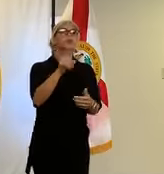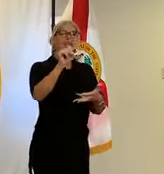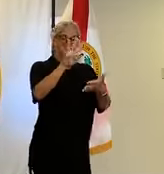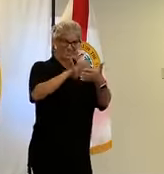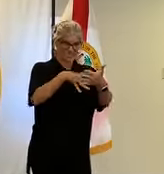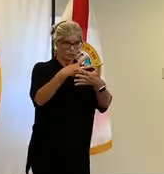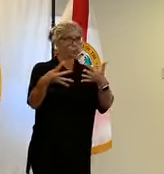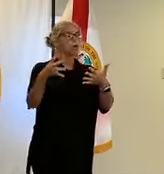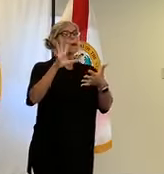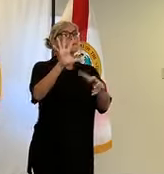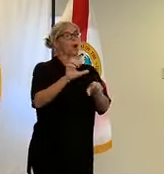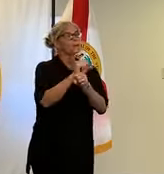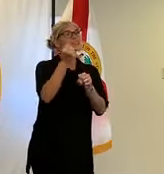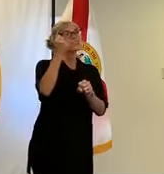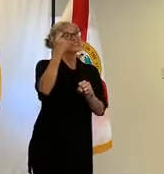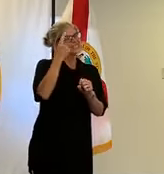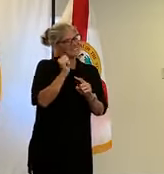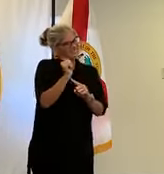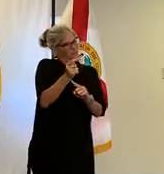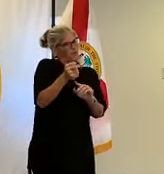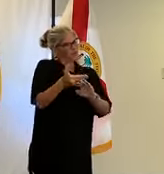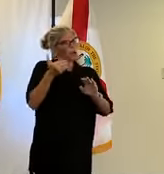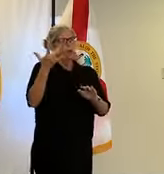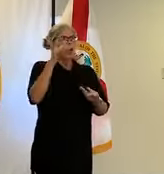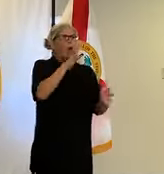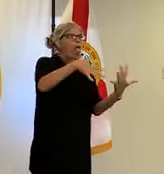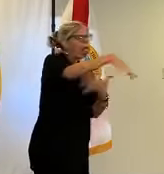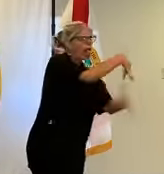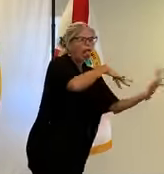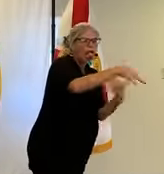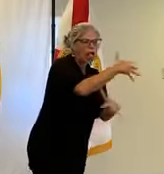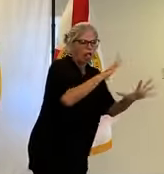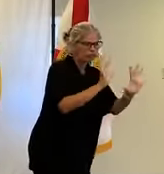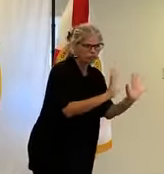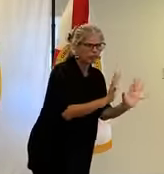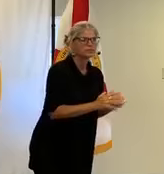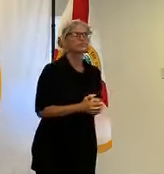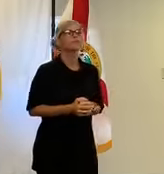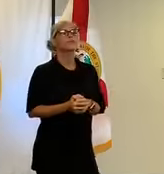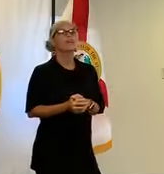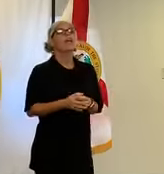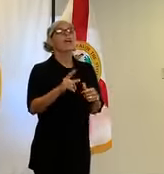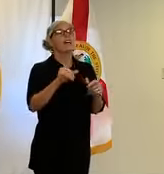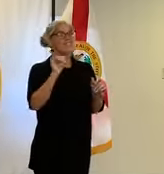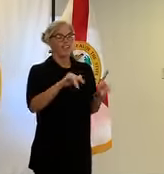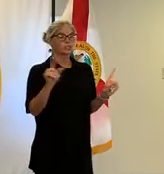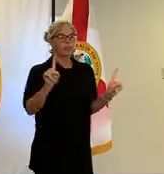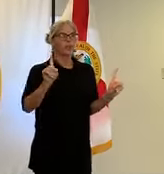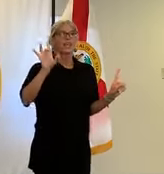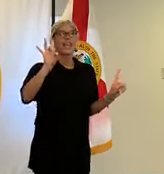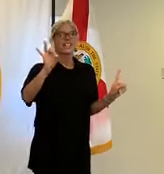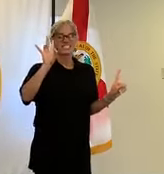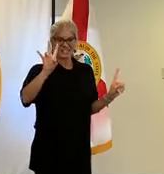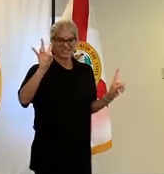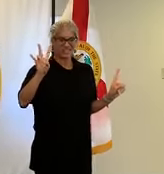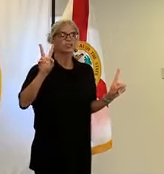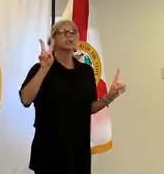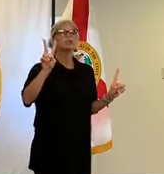to avoid confusion or congestion my apologies that is 877-252